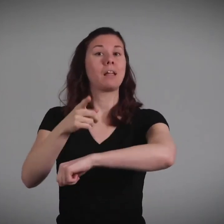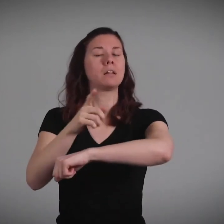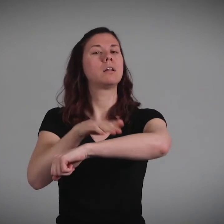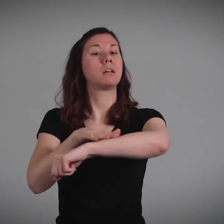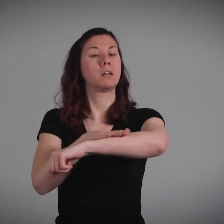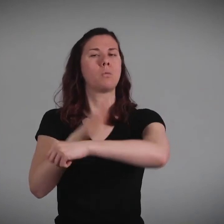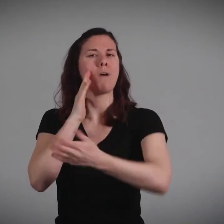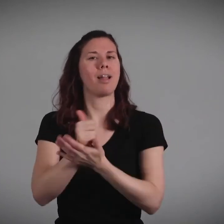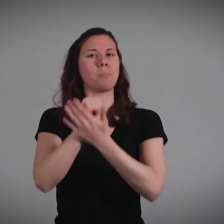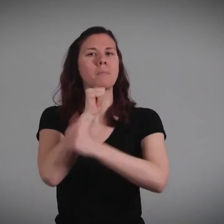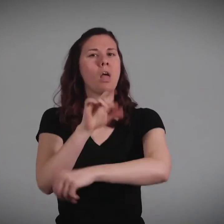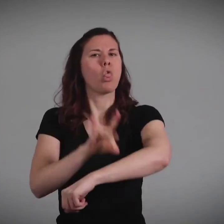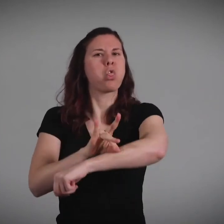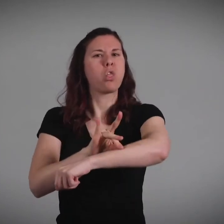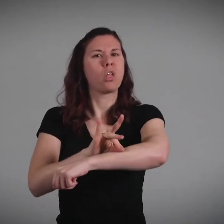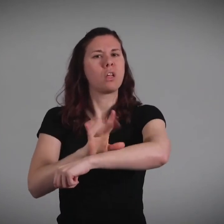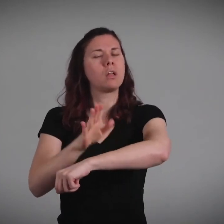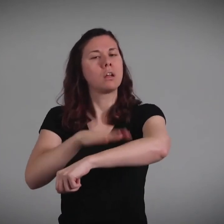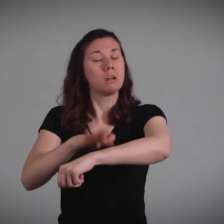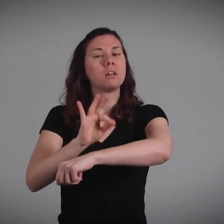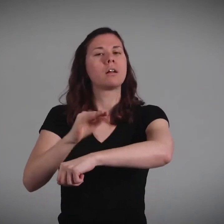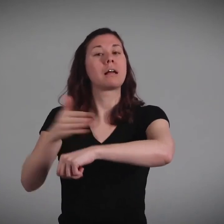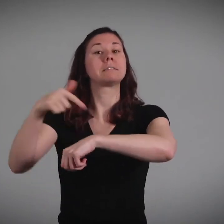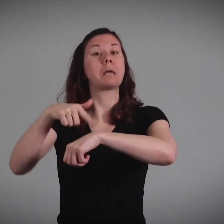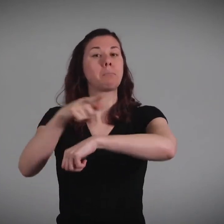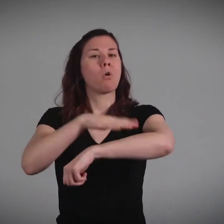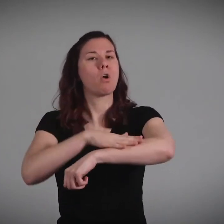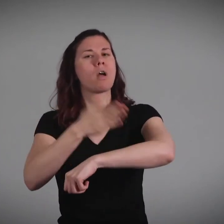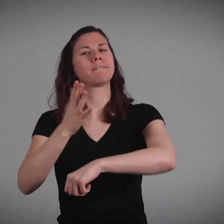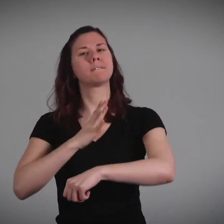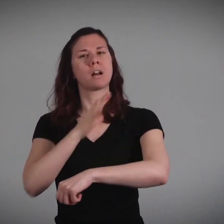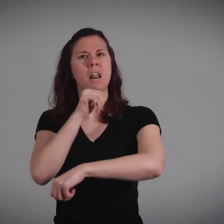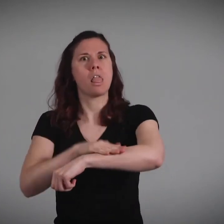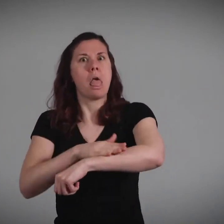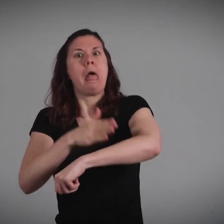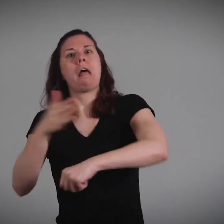bandages from sticking to the surface so it doesn't pull and hurt you when you remove the bandages.